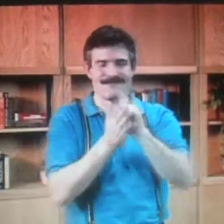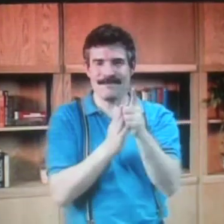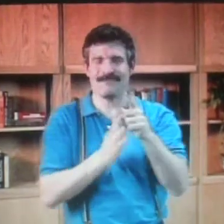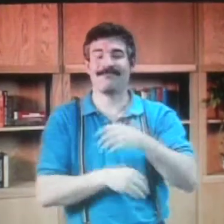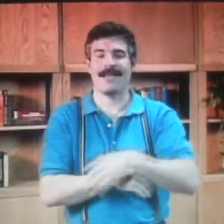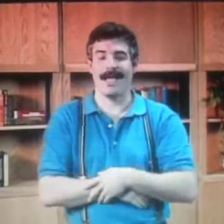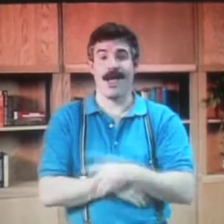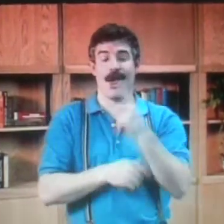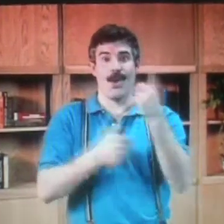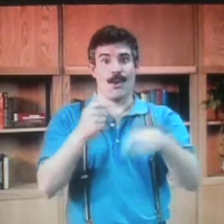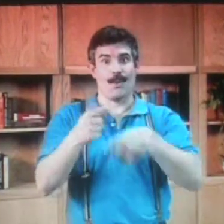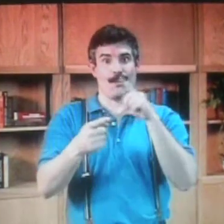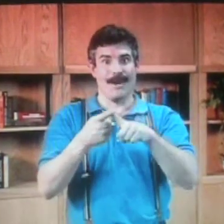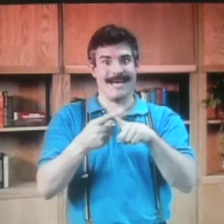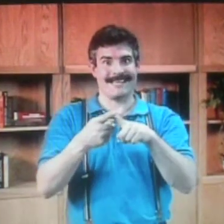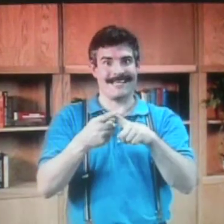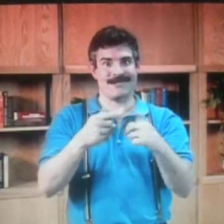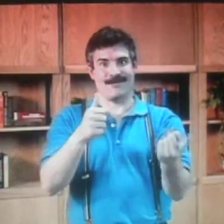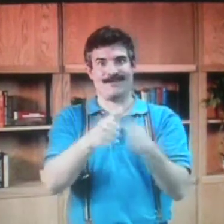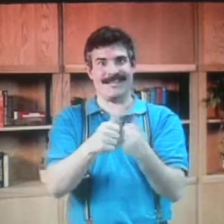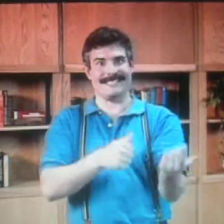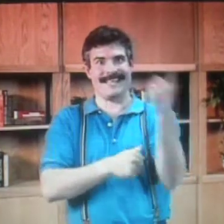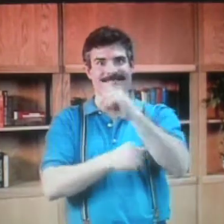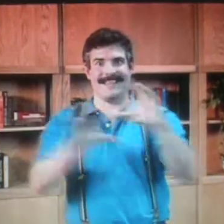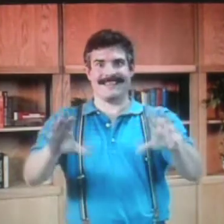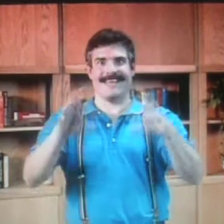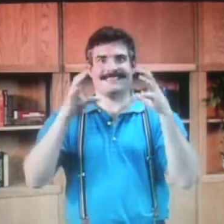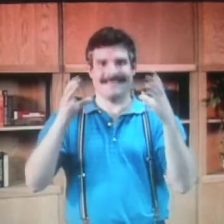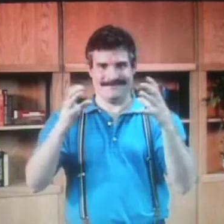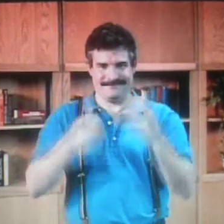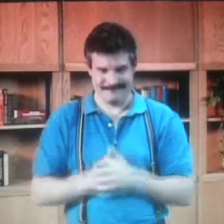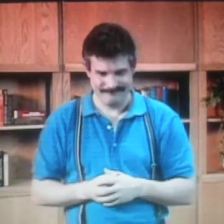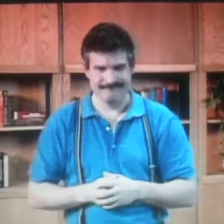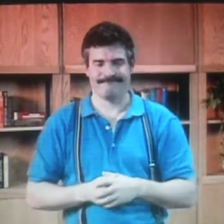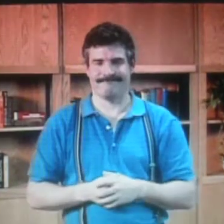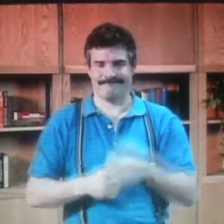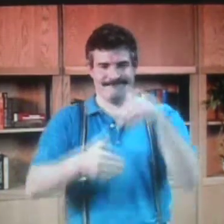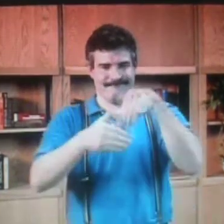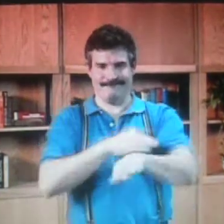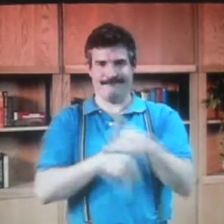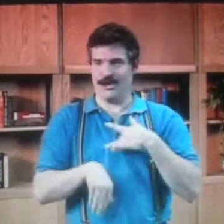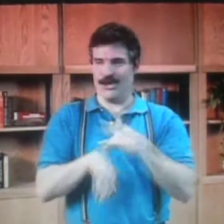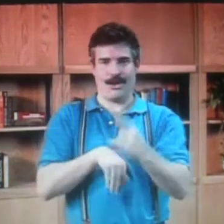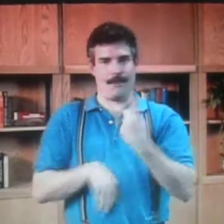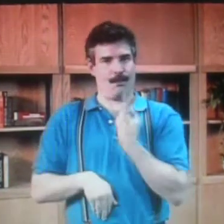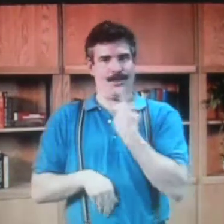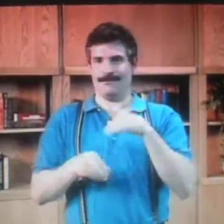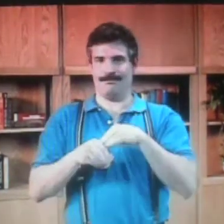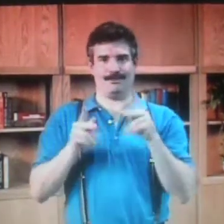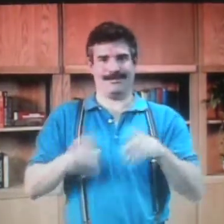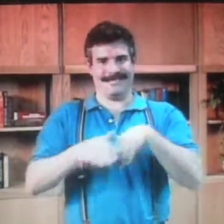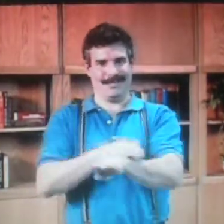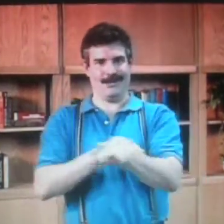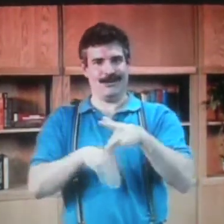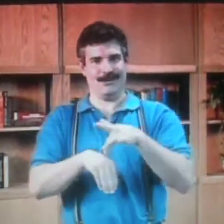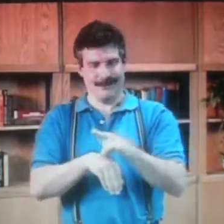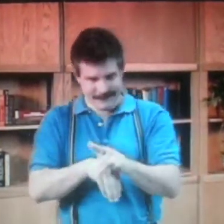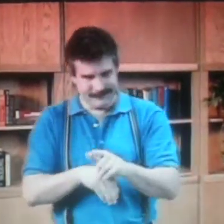I will never forget the moment. The first day of class, I entered early. was the only